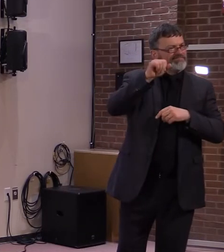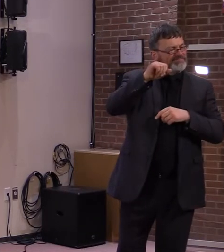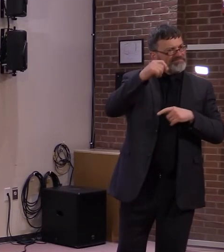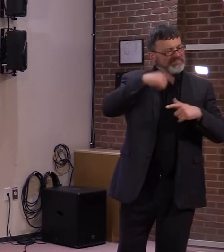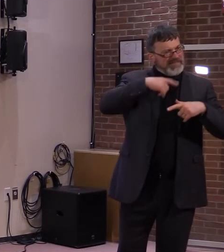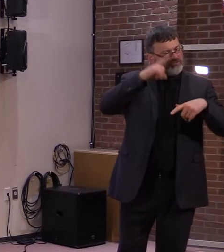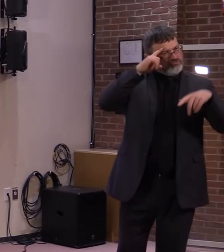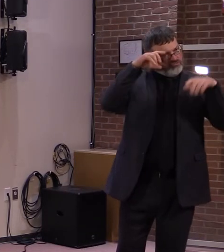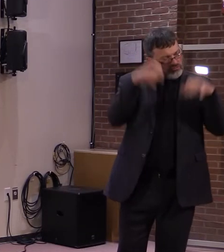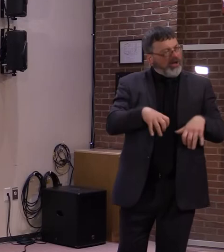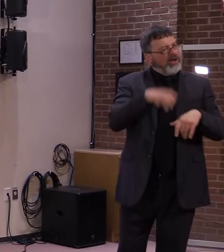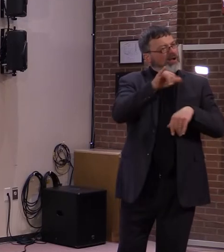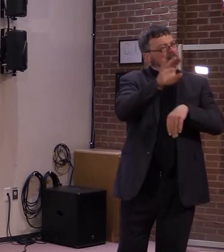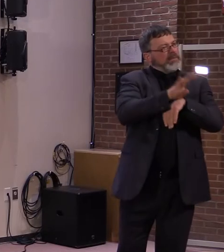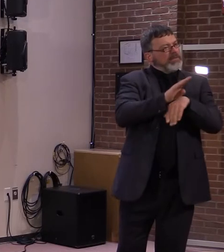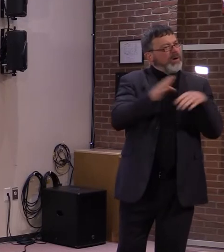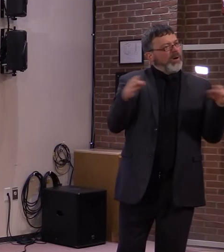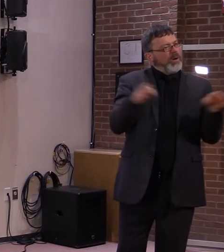Compass Vermont.